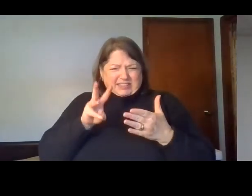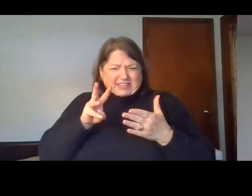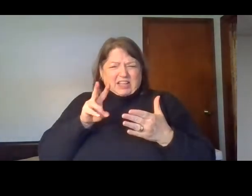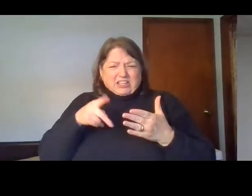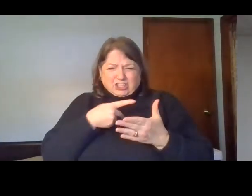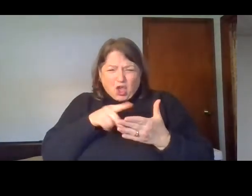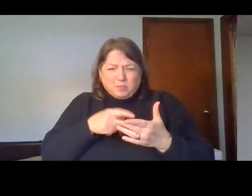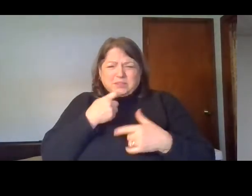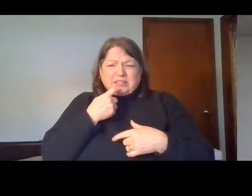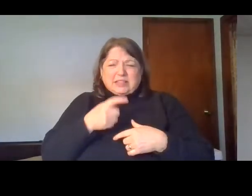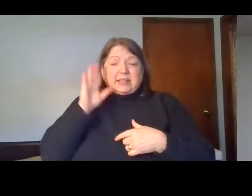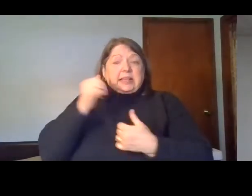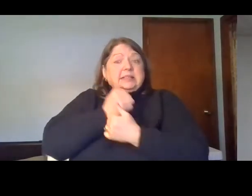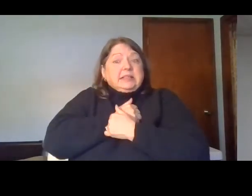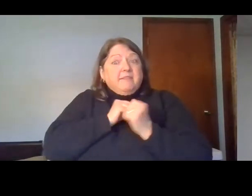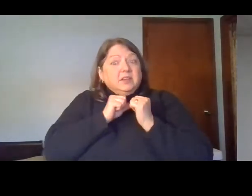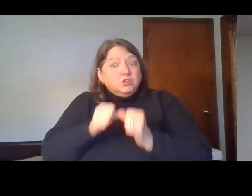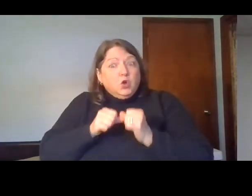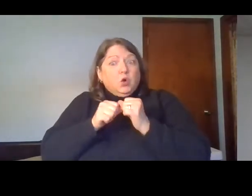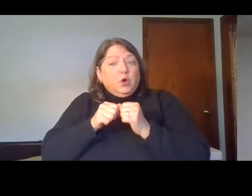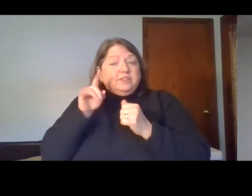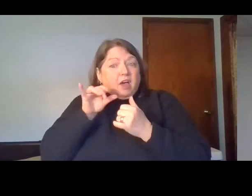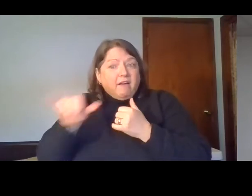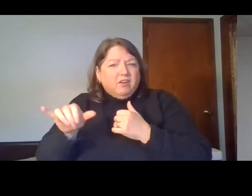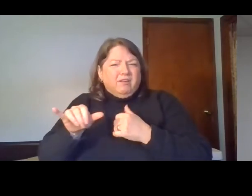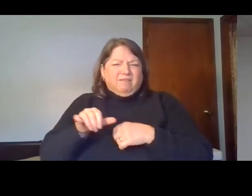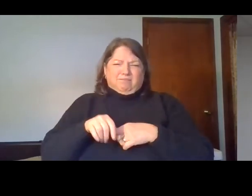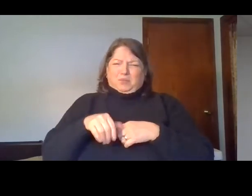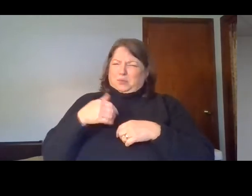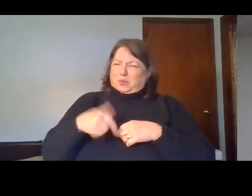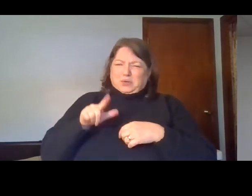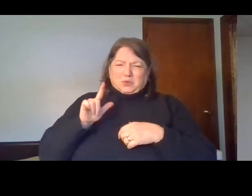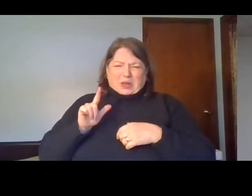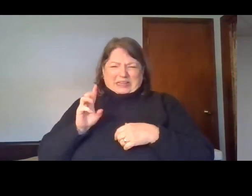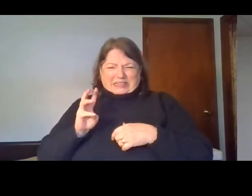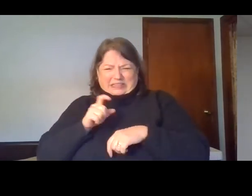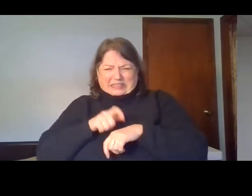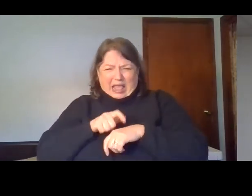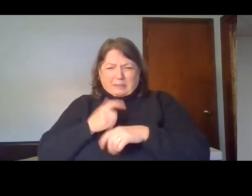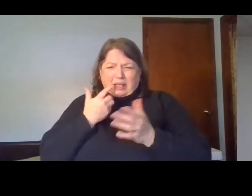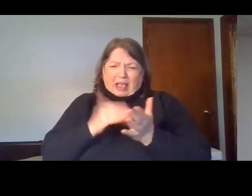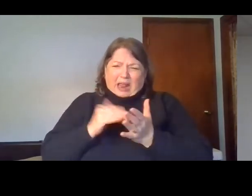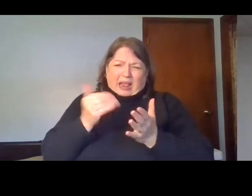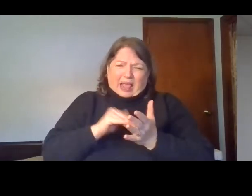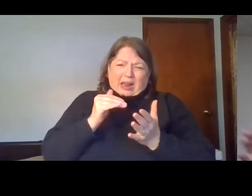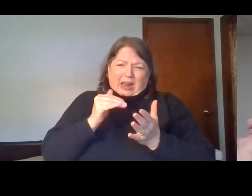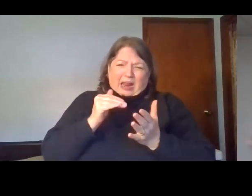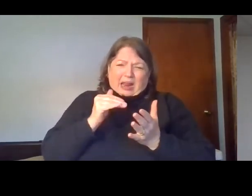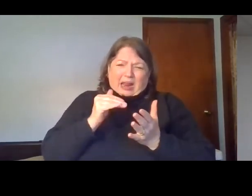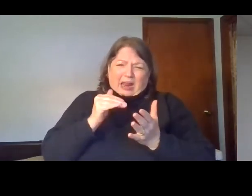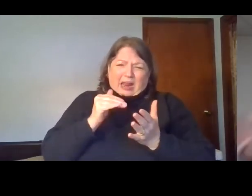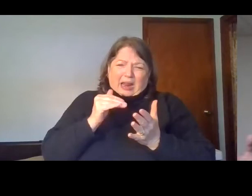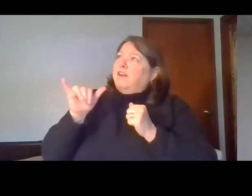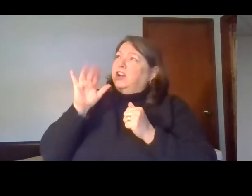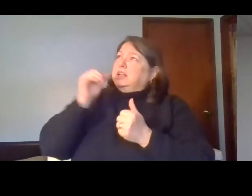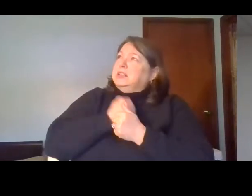endures forever. And so how can we refuse a God who is altogether